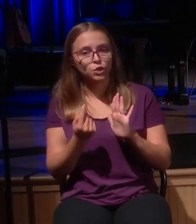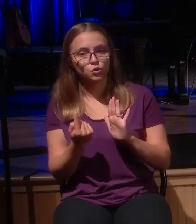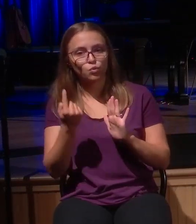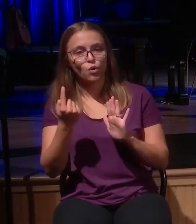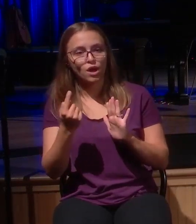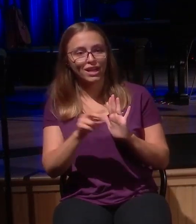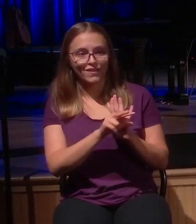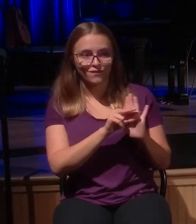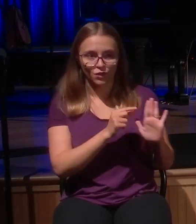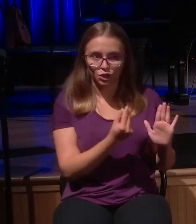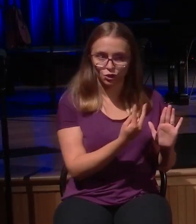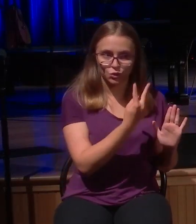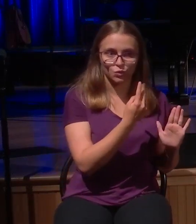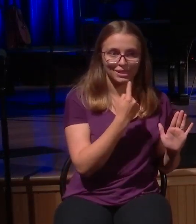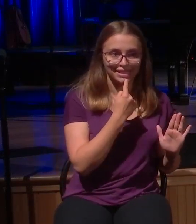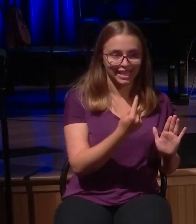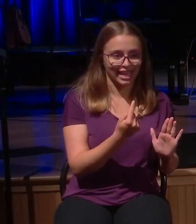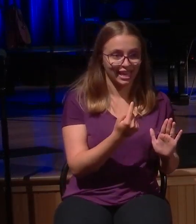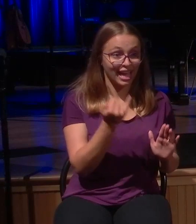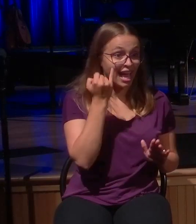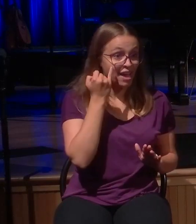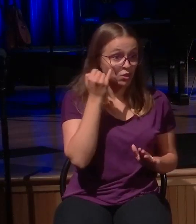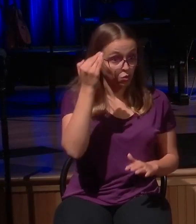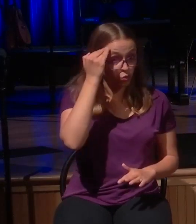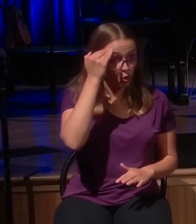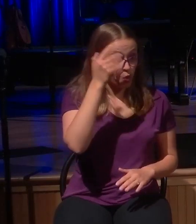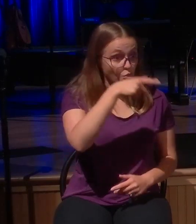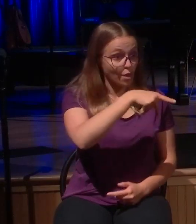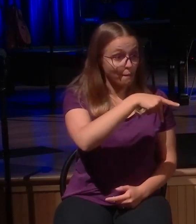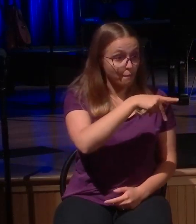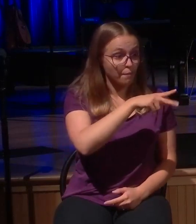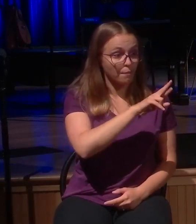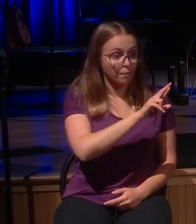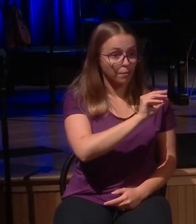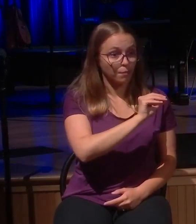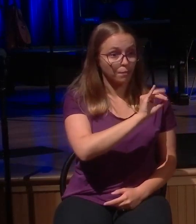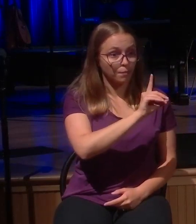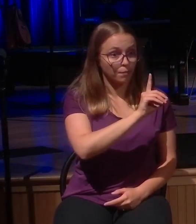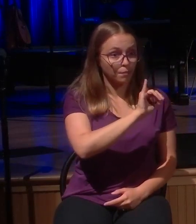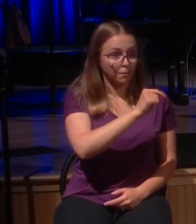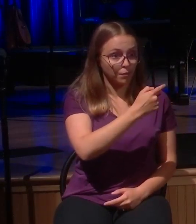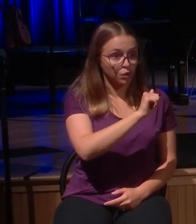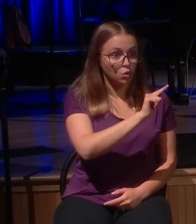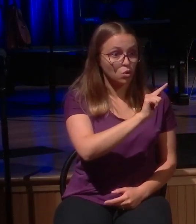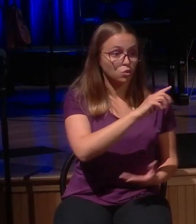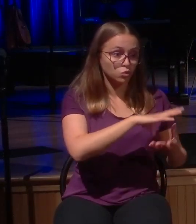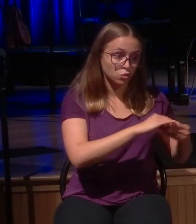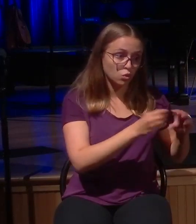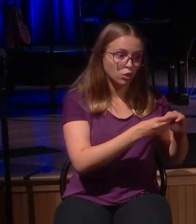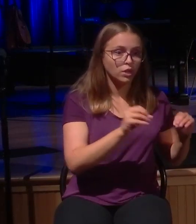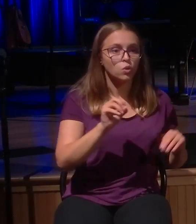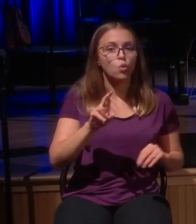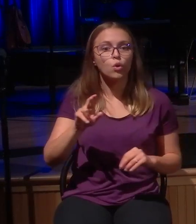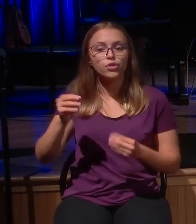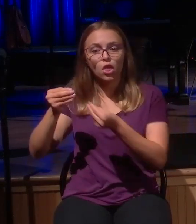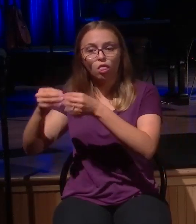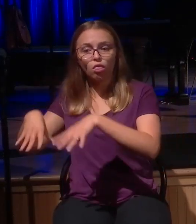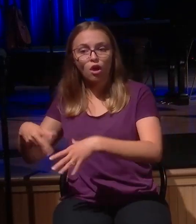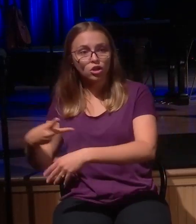you're familiar with the prodigal story, especially, or perhaps you're familiar with the lost sheep. But listen, what is critical to understand